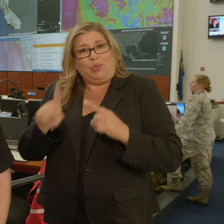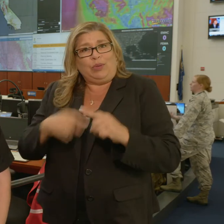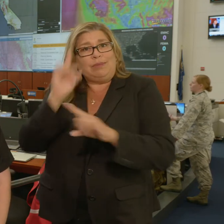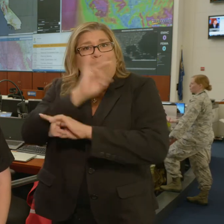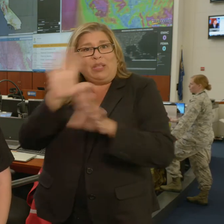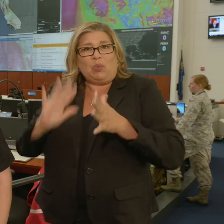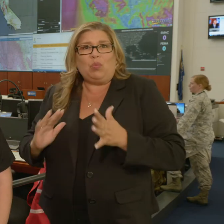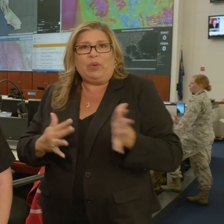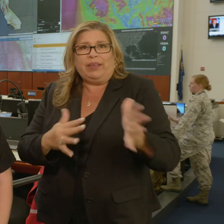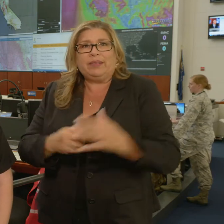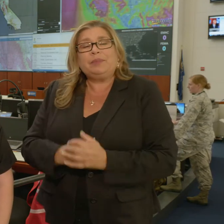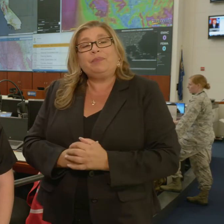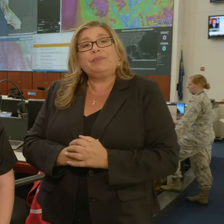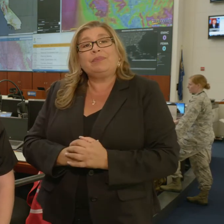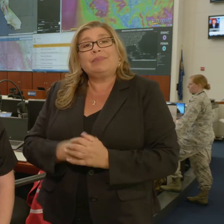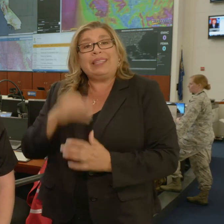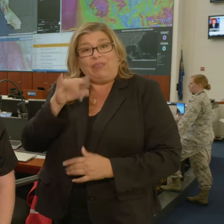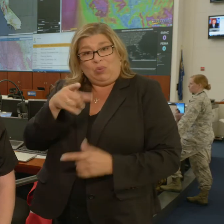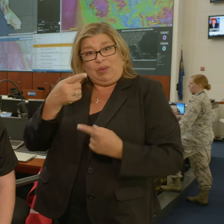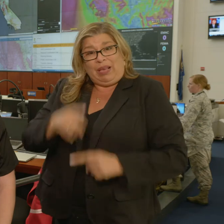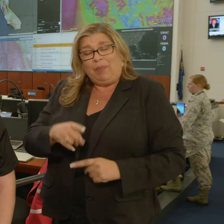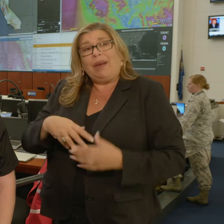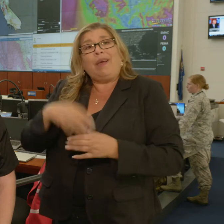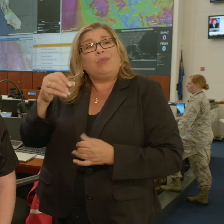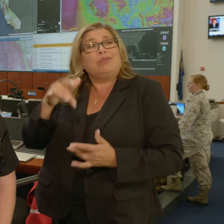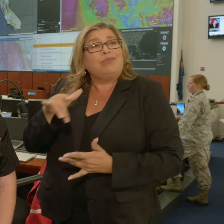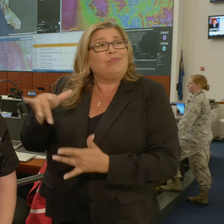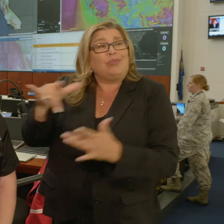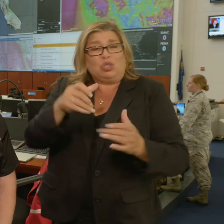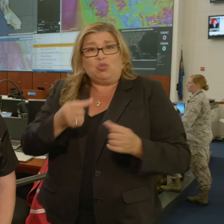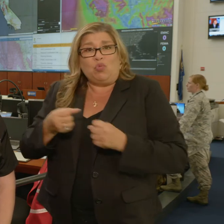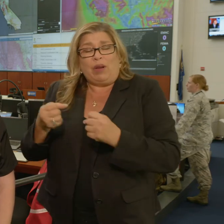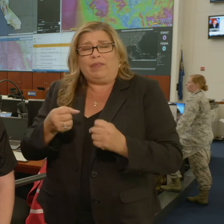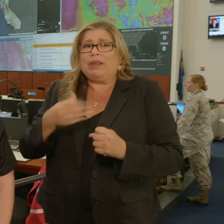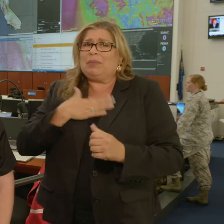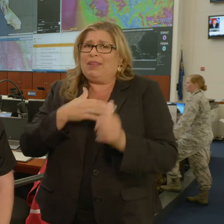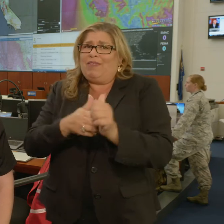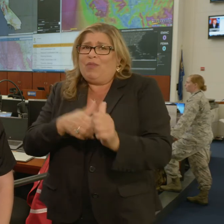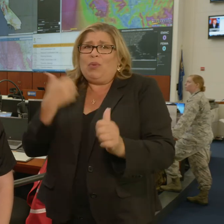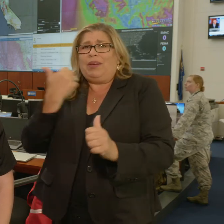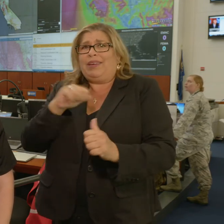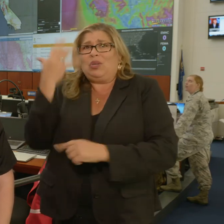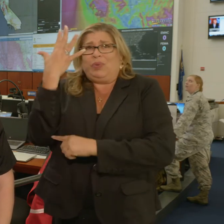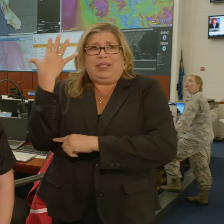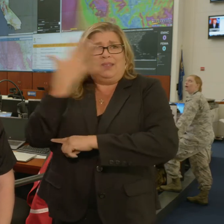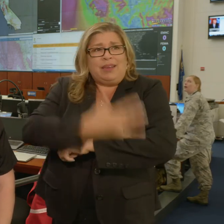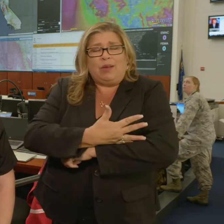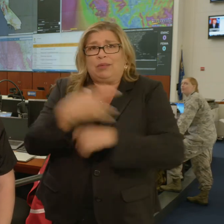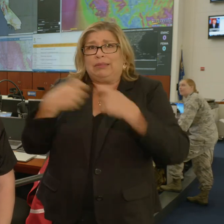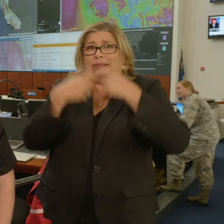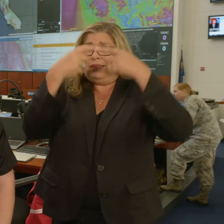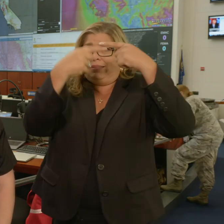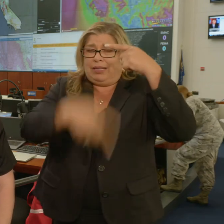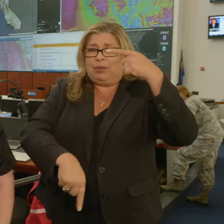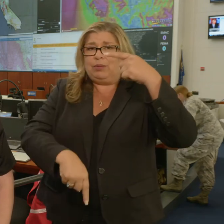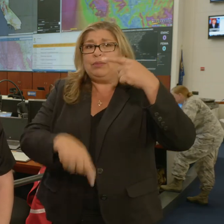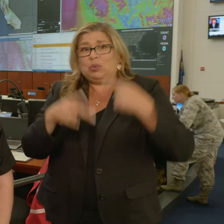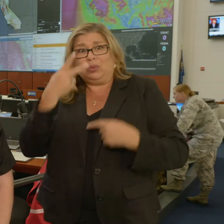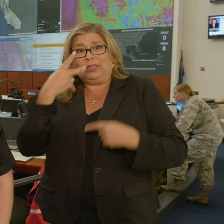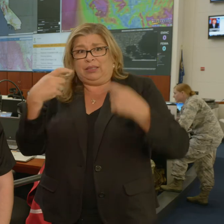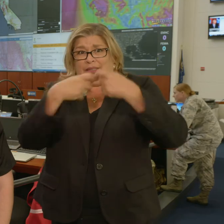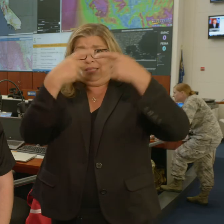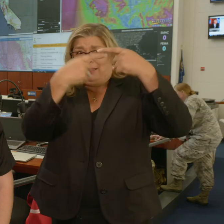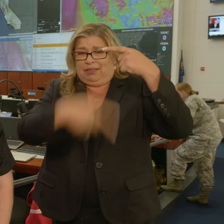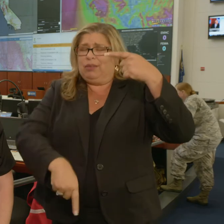If you're out and about driving around, please avoid any downed trees or power lines. Assume every power line is active